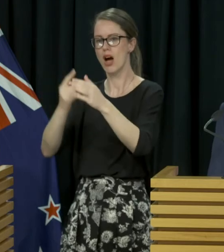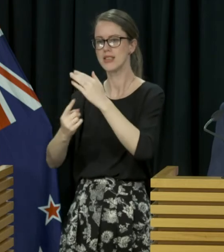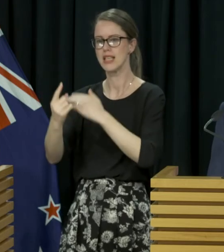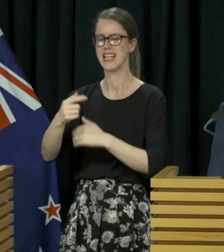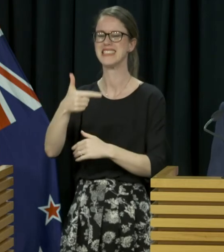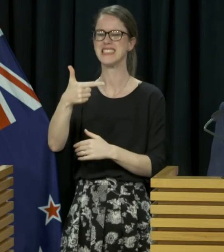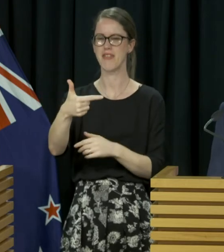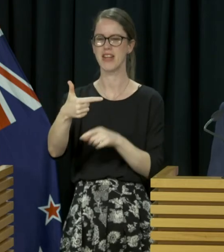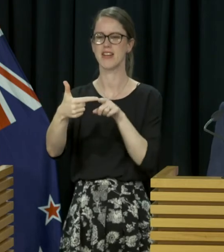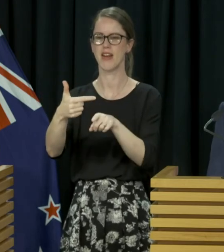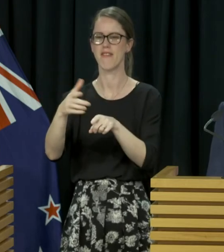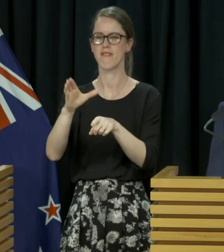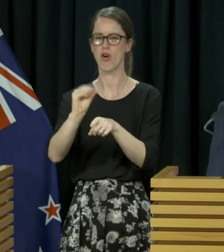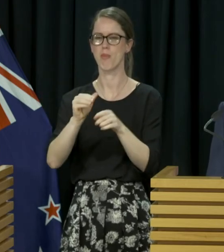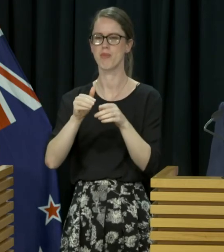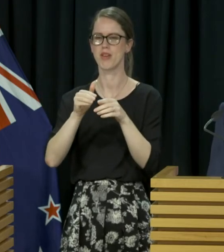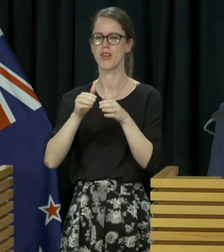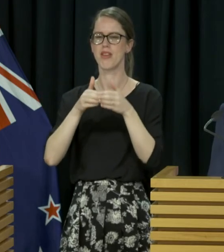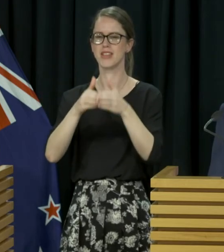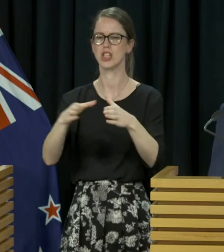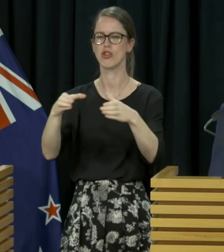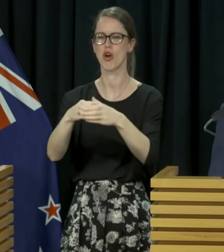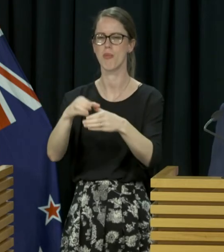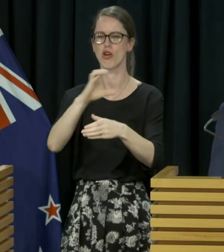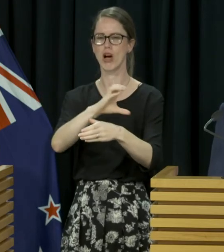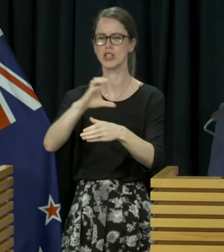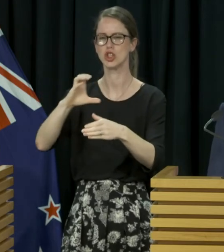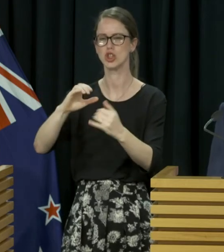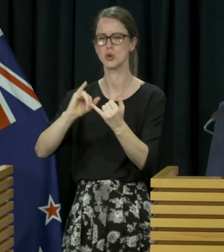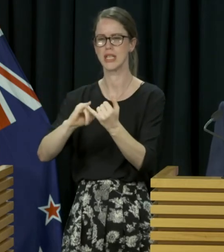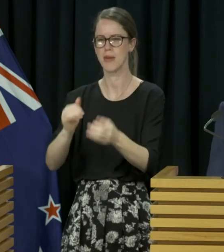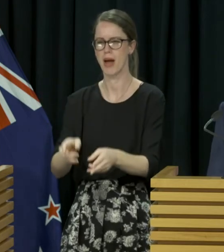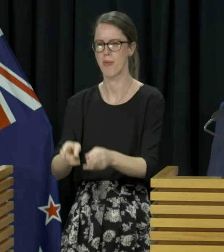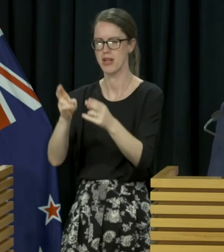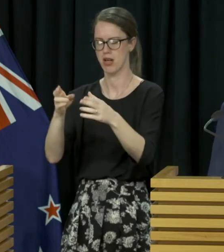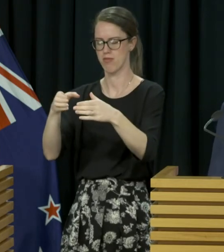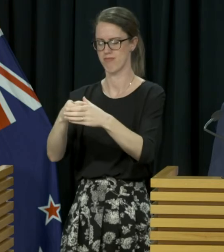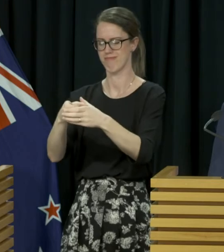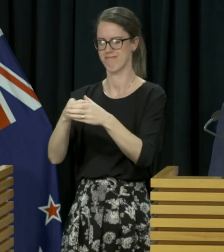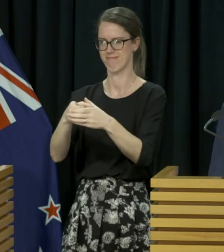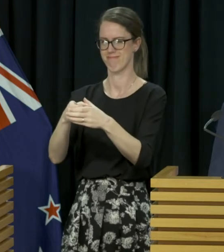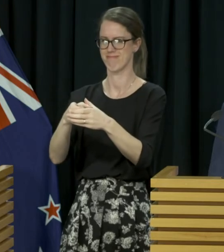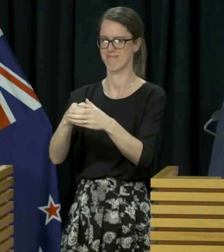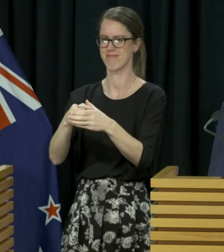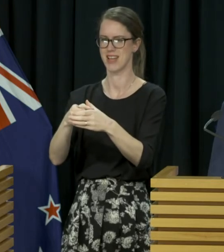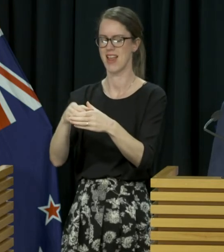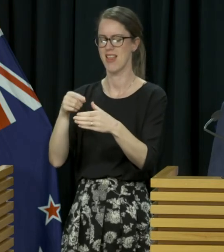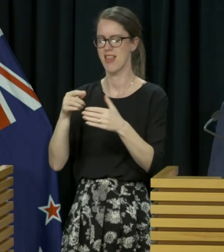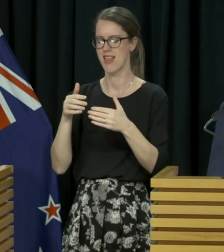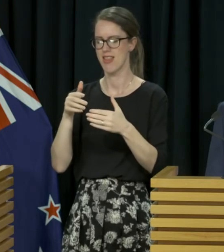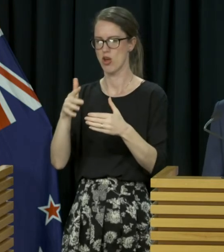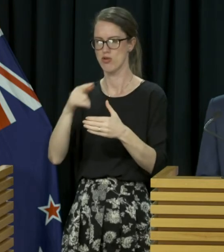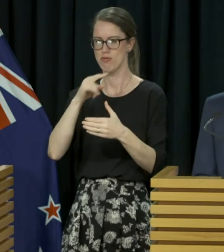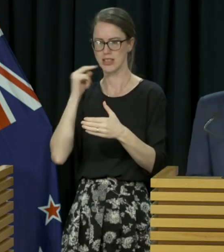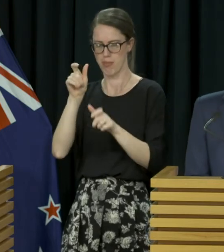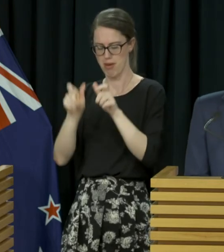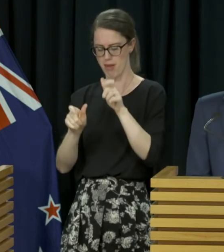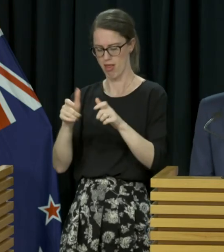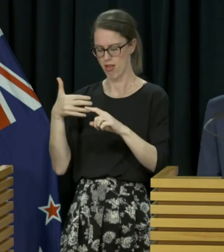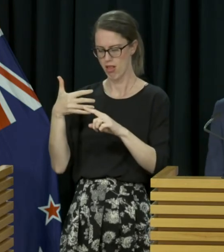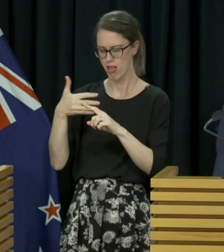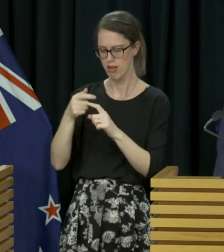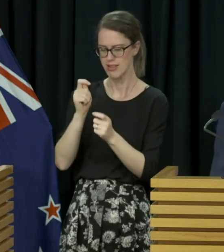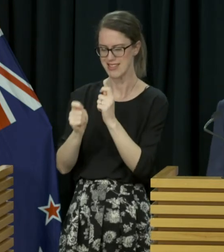fishing crew who are in the Christchurch Sedema facility. These were identified at day six testing undertaken